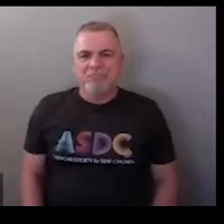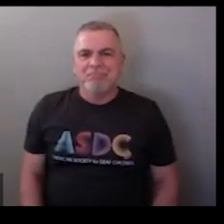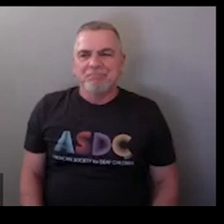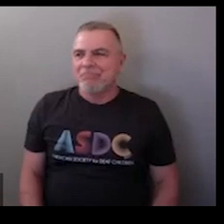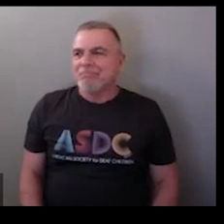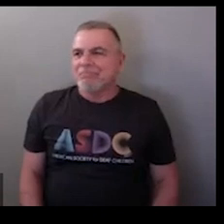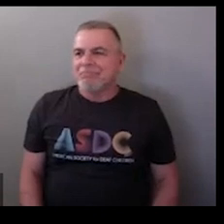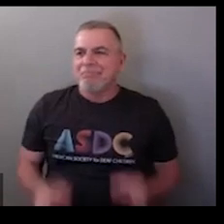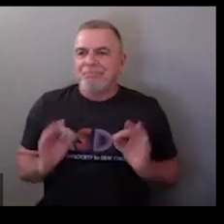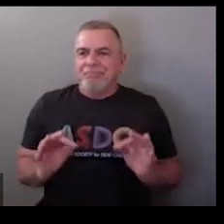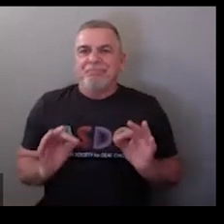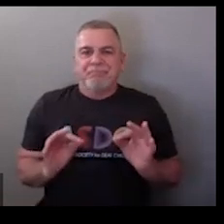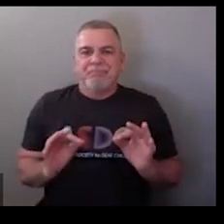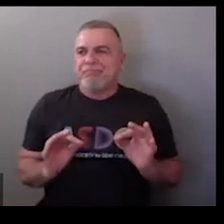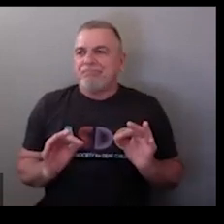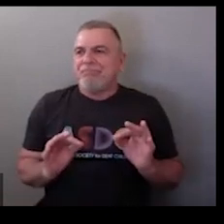Wooler